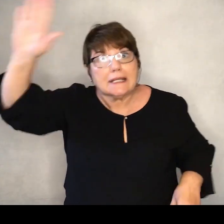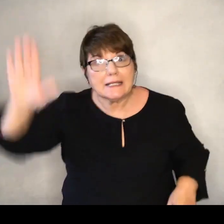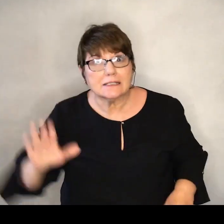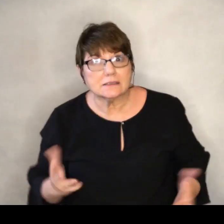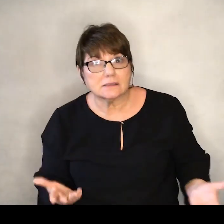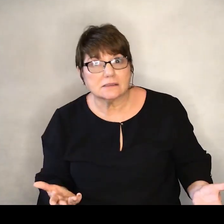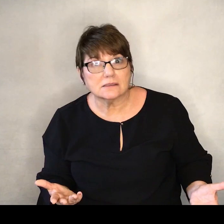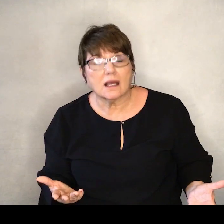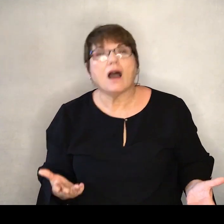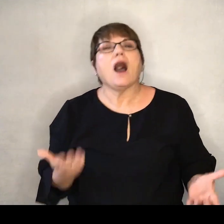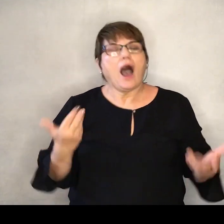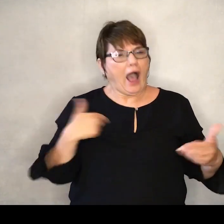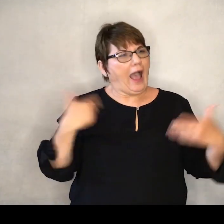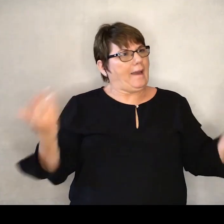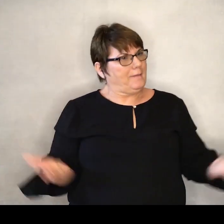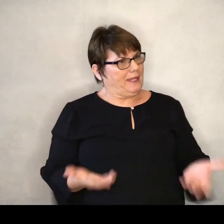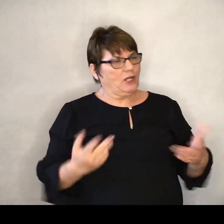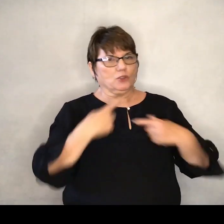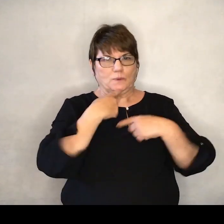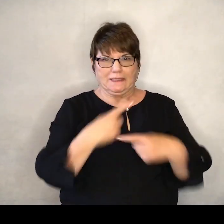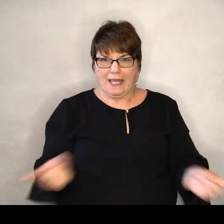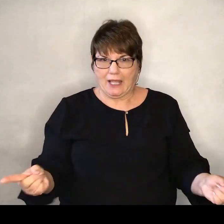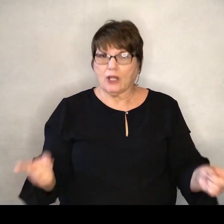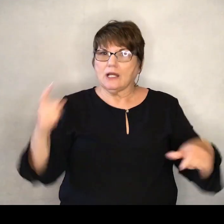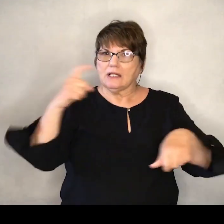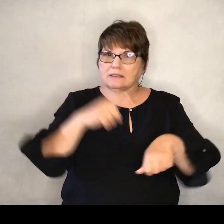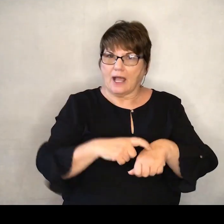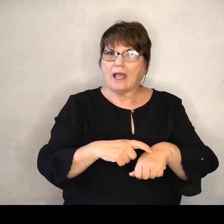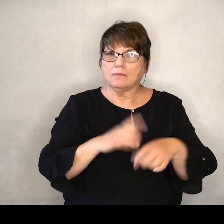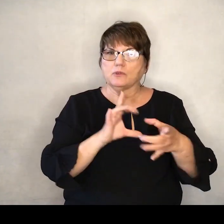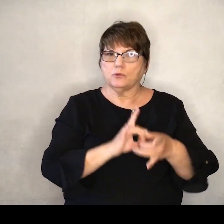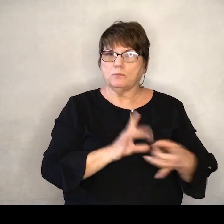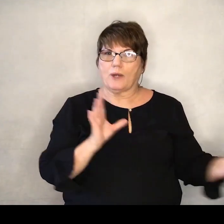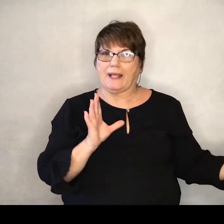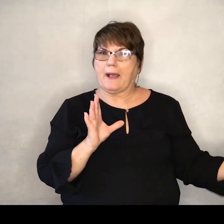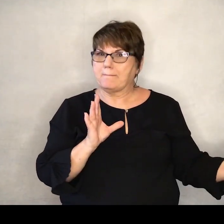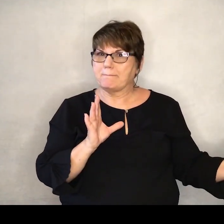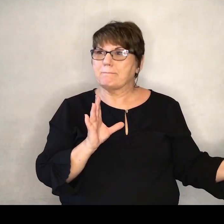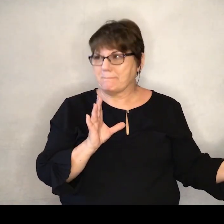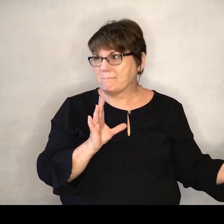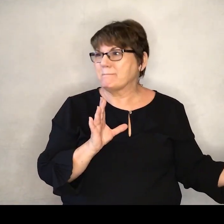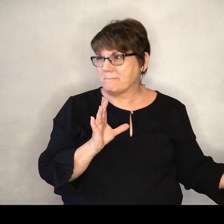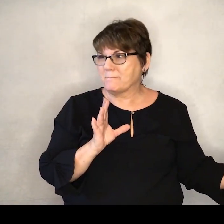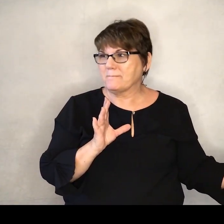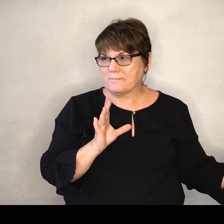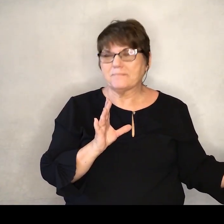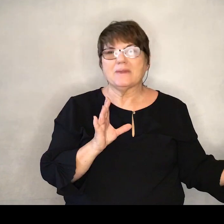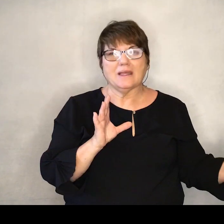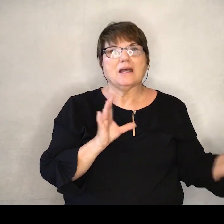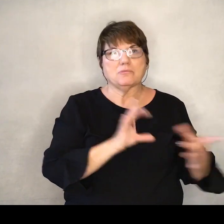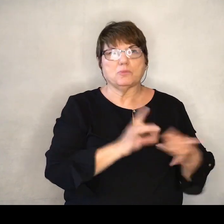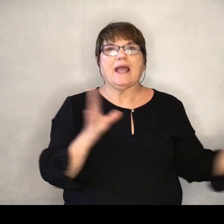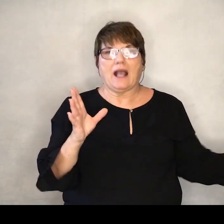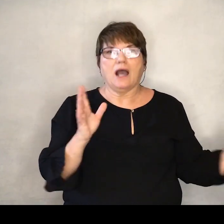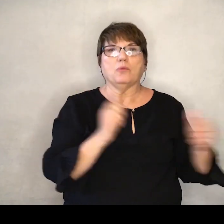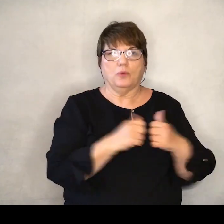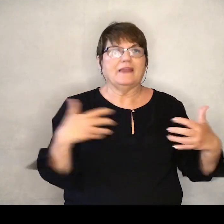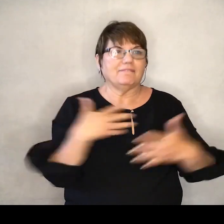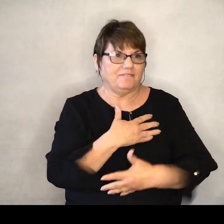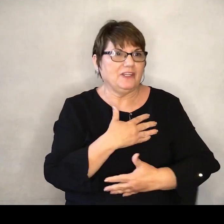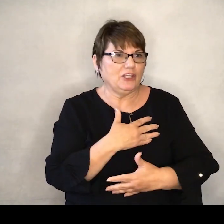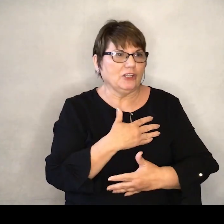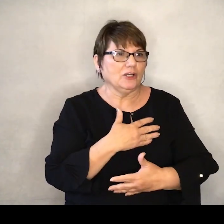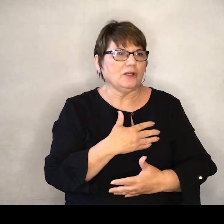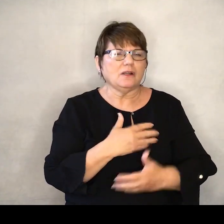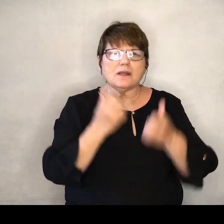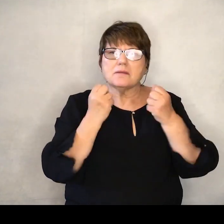So I'm here today to tell you that it's time to break up. And it's time for us to break up with fear. You know, there